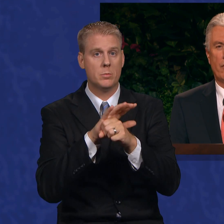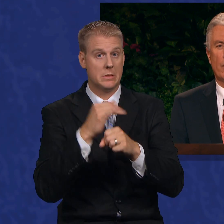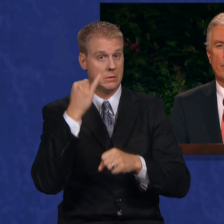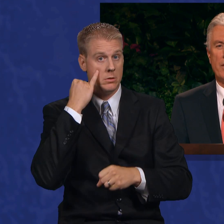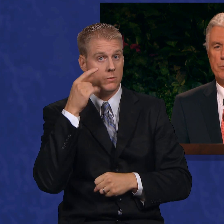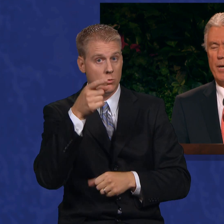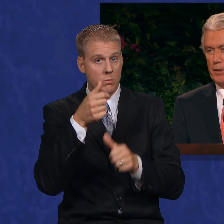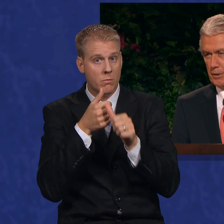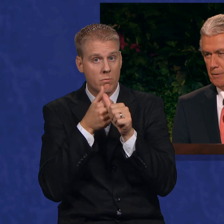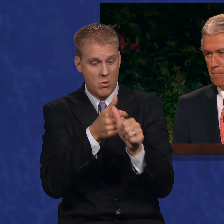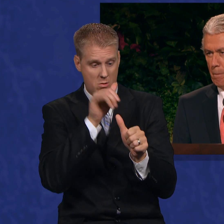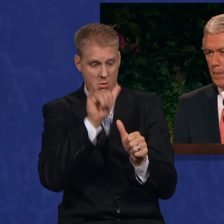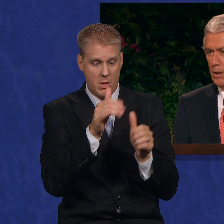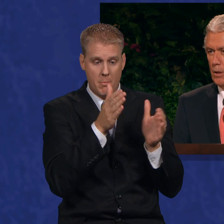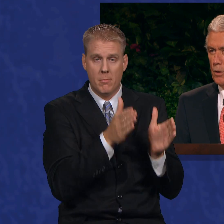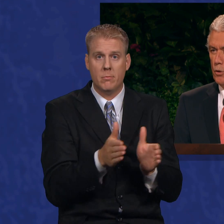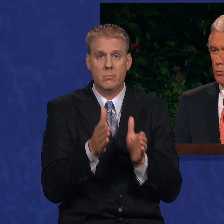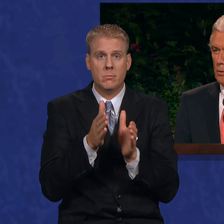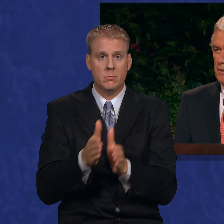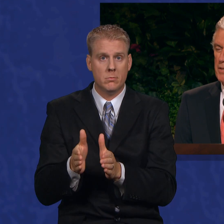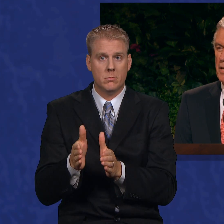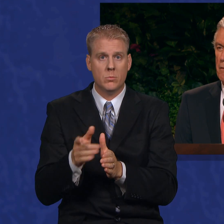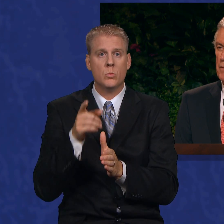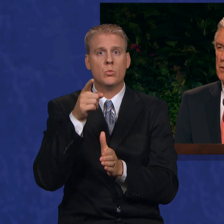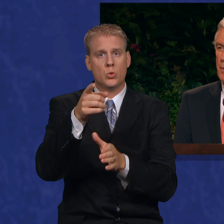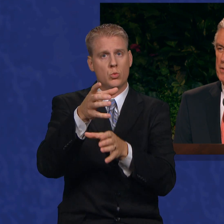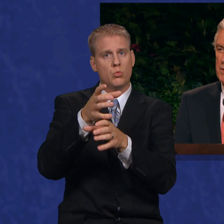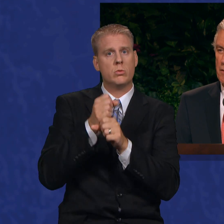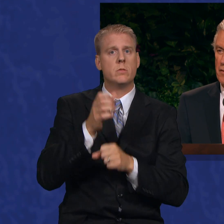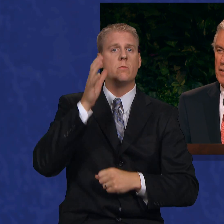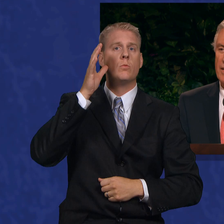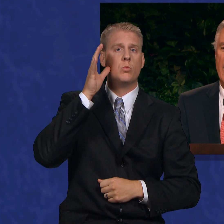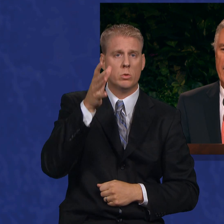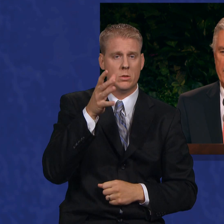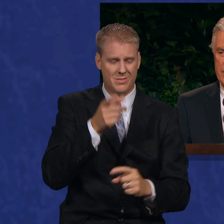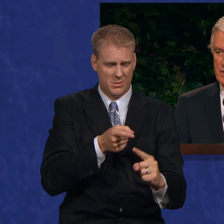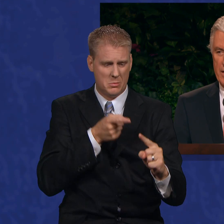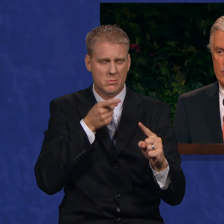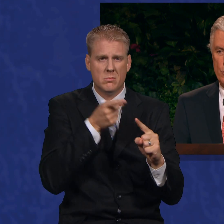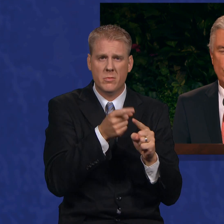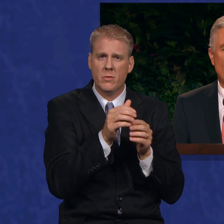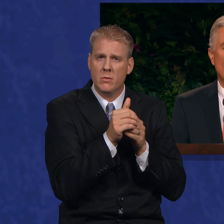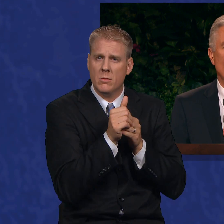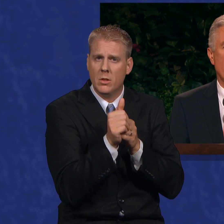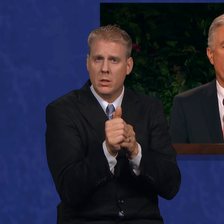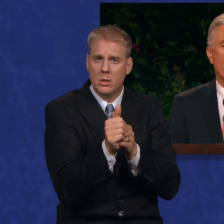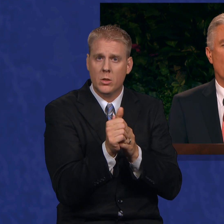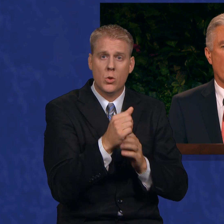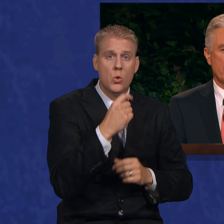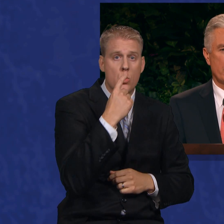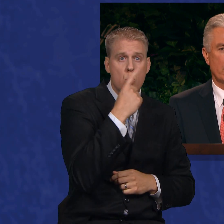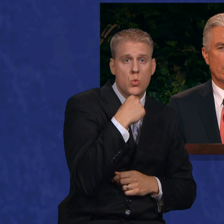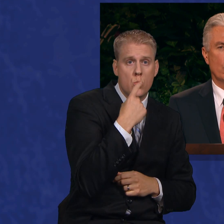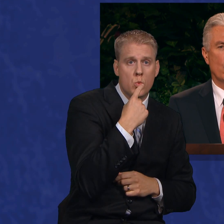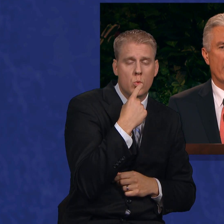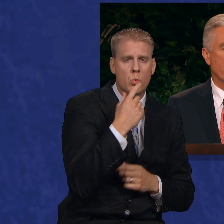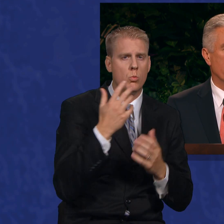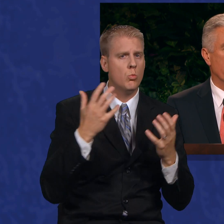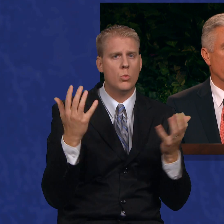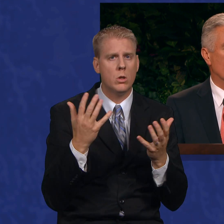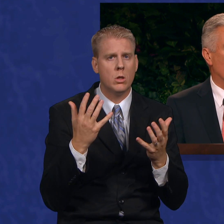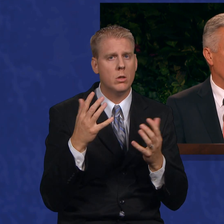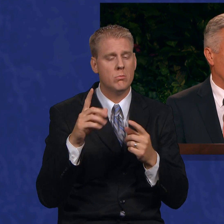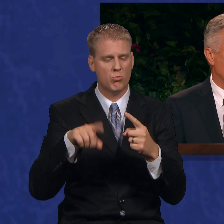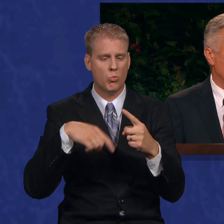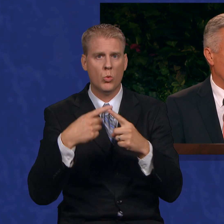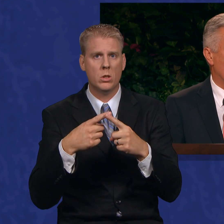you will follow this pattern, you will receive specific guidance as to who, what, when,